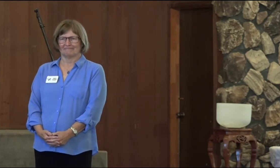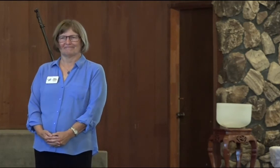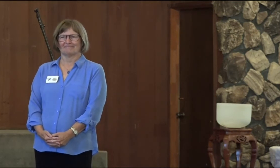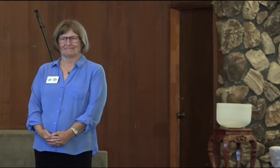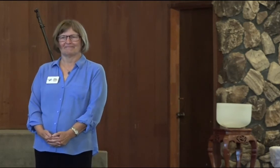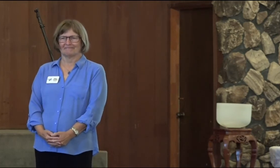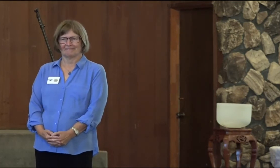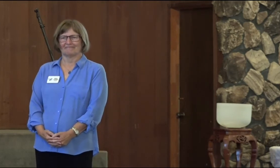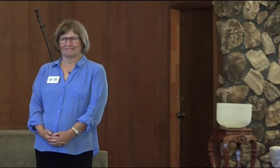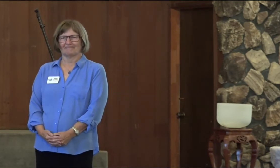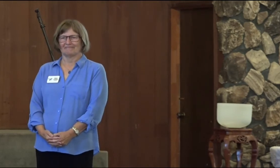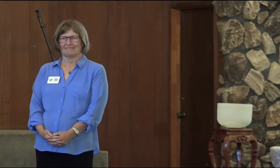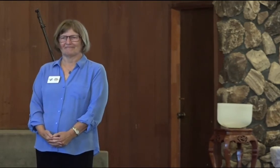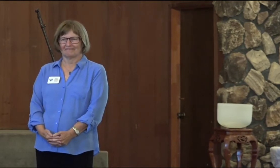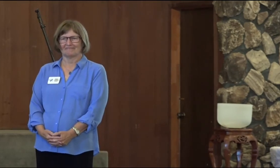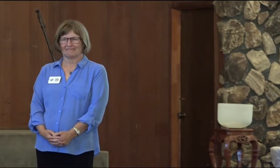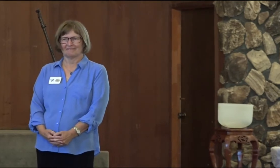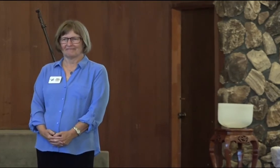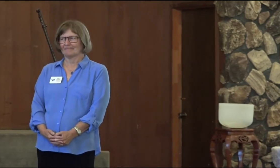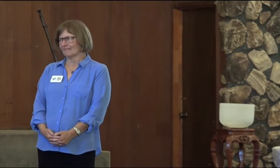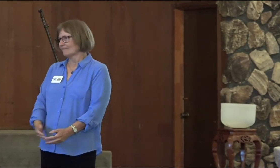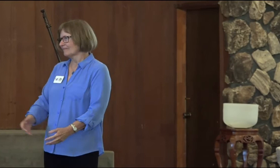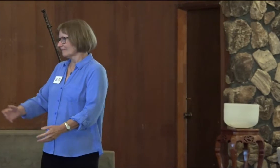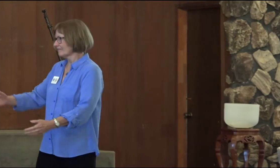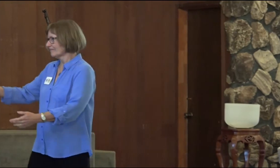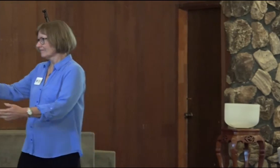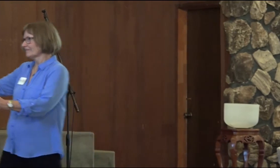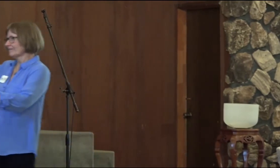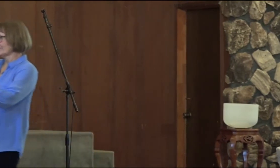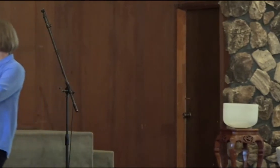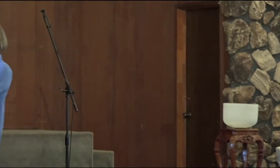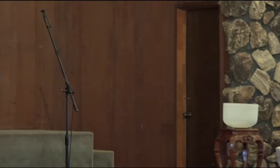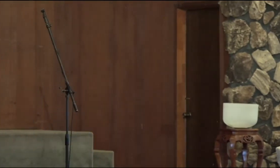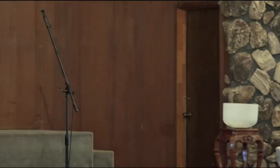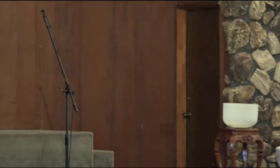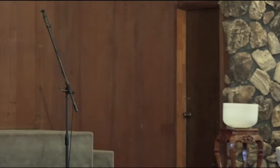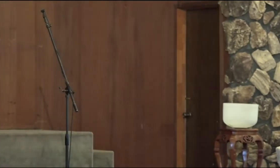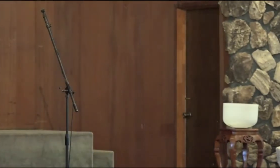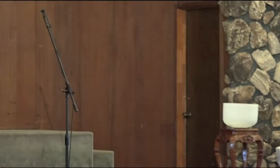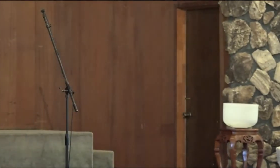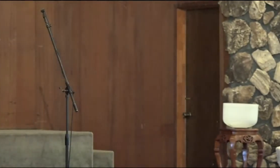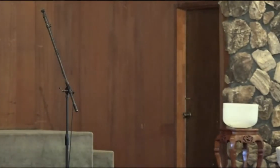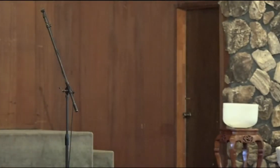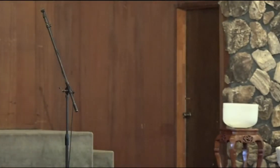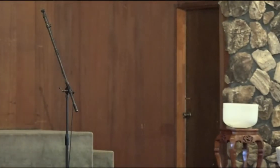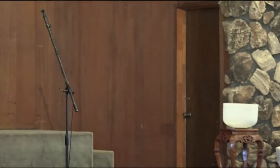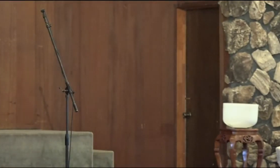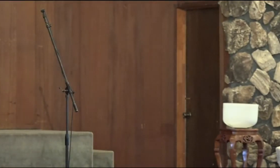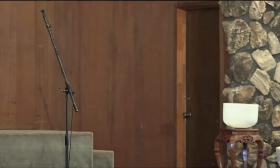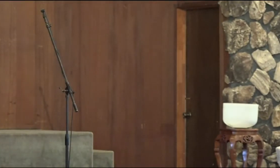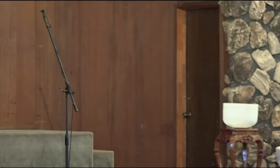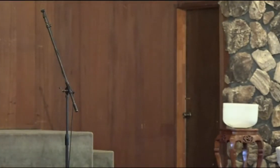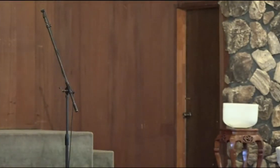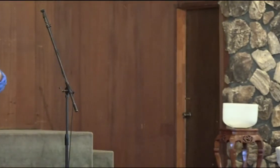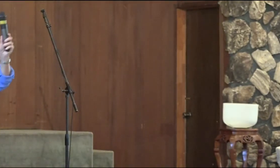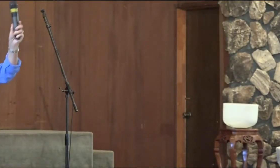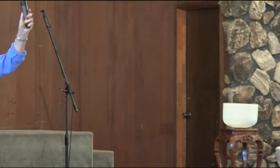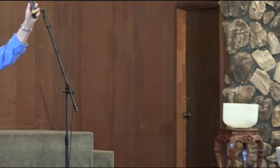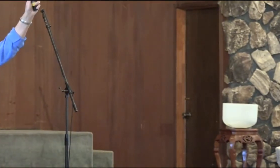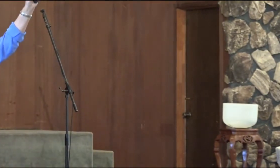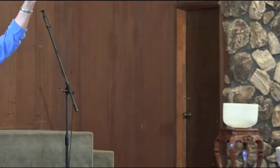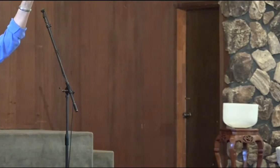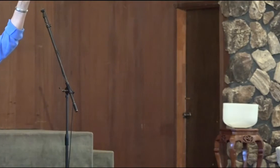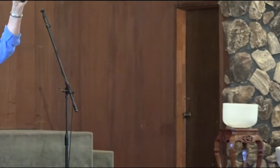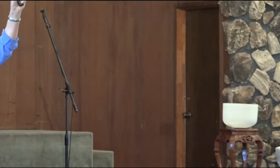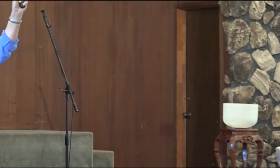transformation. See, my pops always told me, he said, you only have to do what you have to do